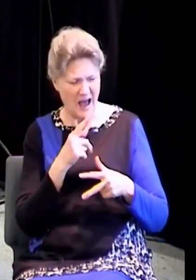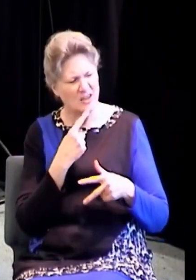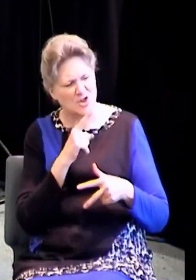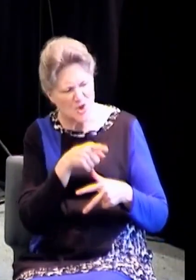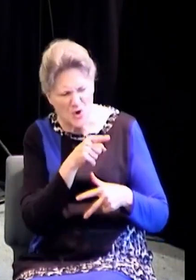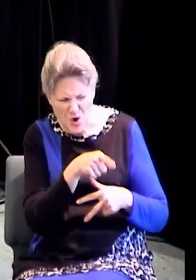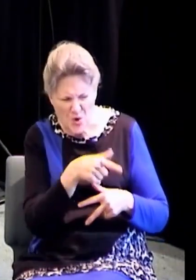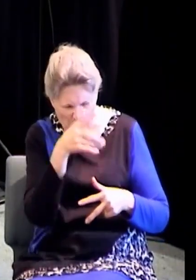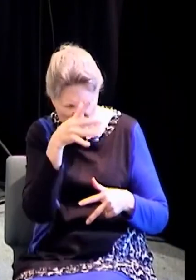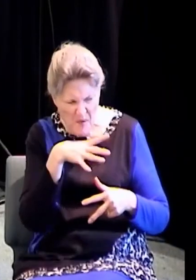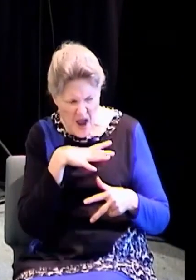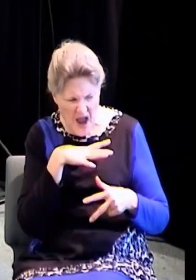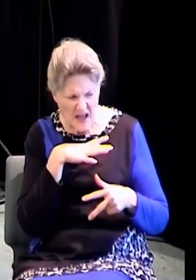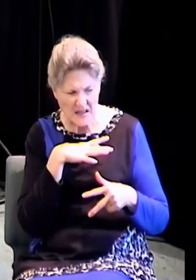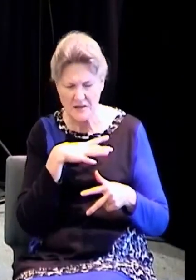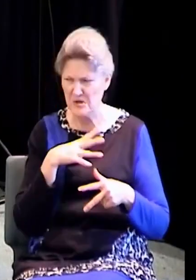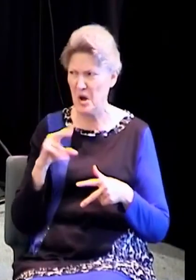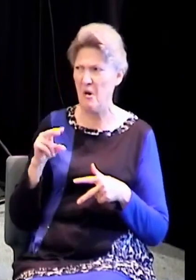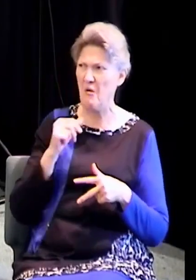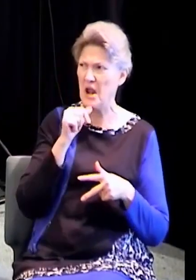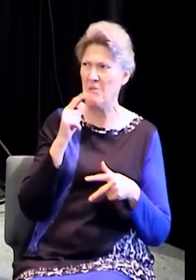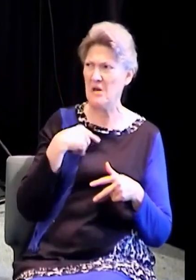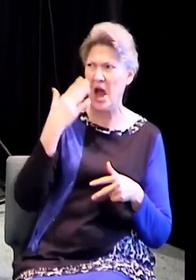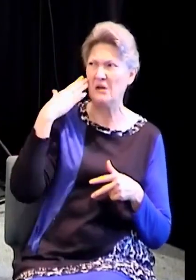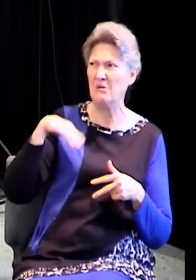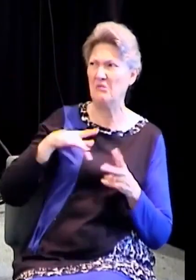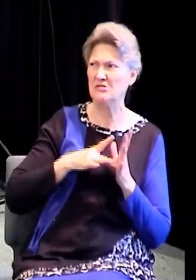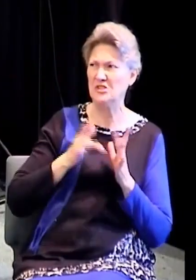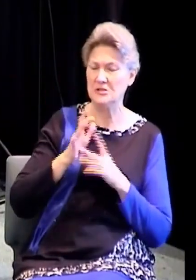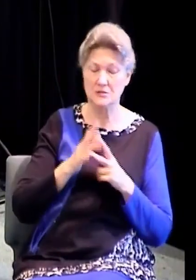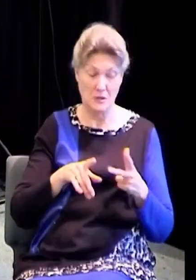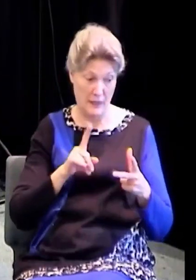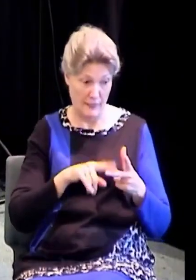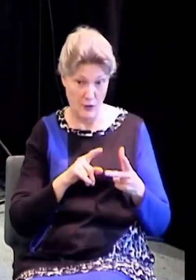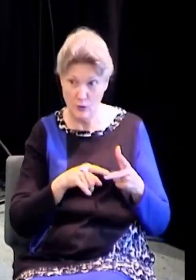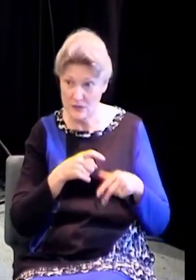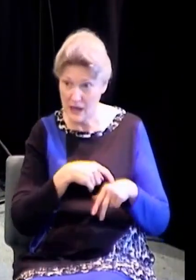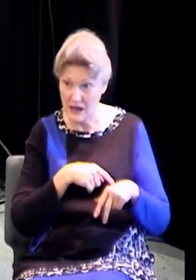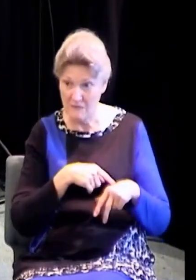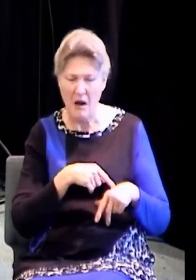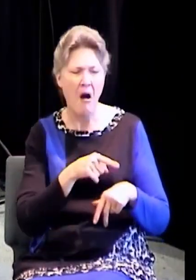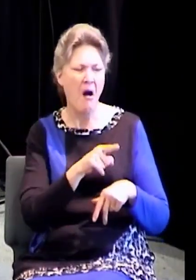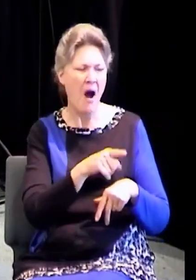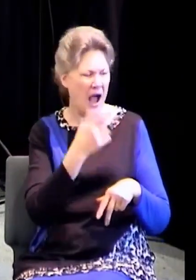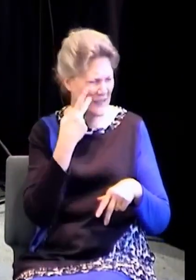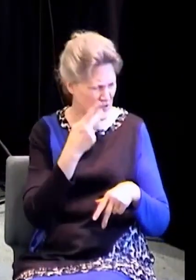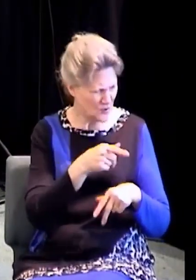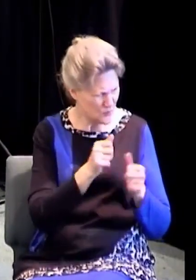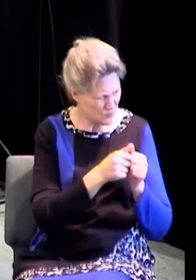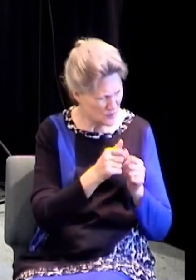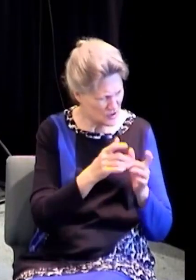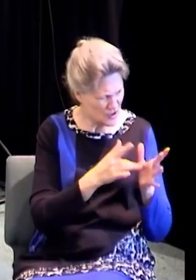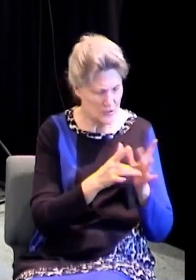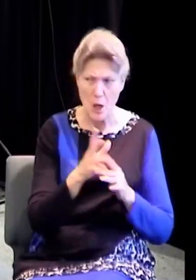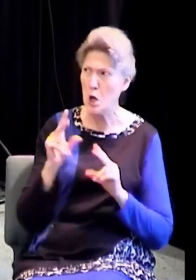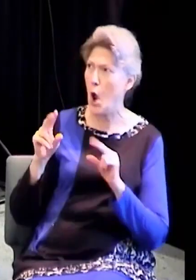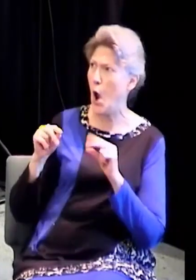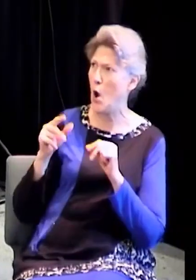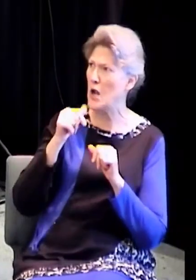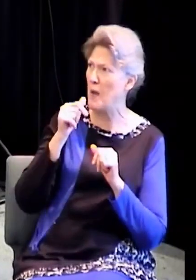And just days later, Peter stood up on the day of Pentecost and preached. Repent. He preached